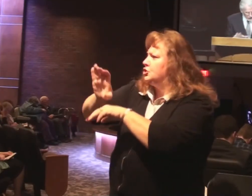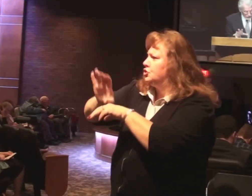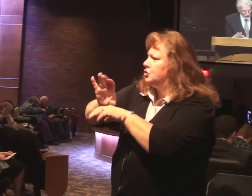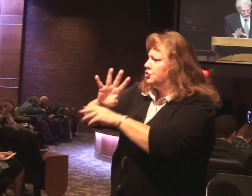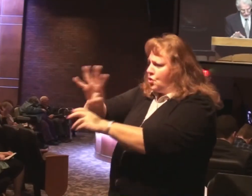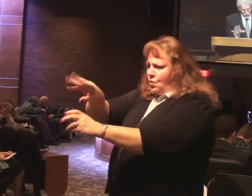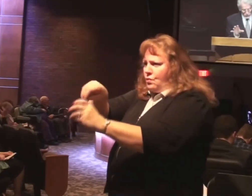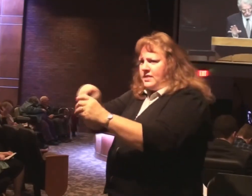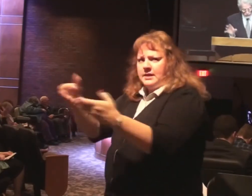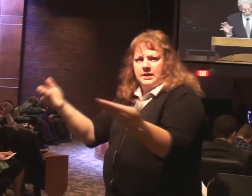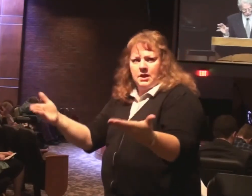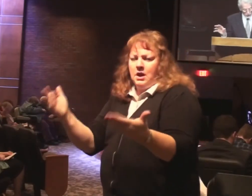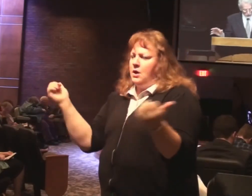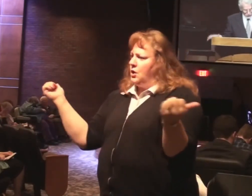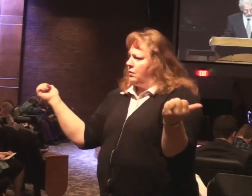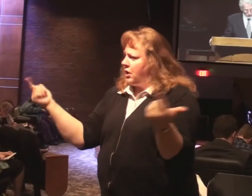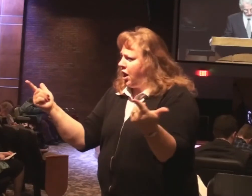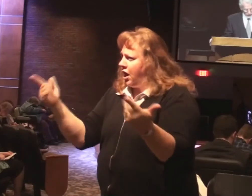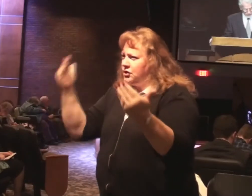congregation. We want to be alert to that.